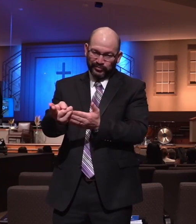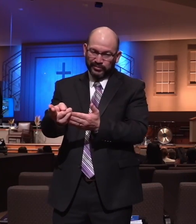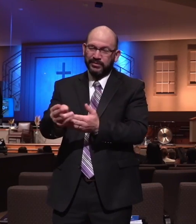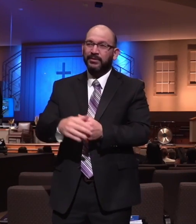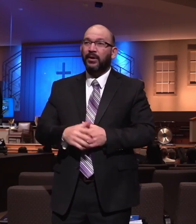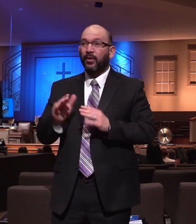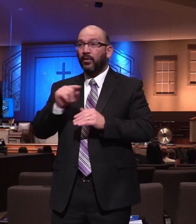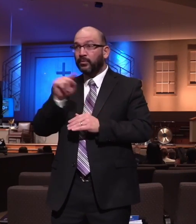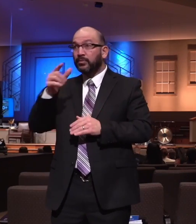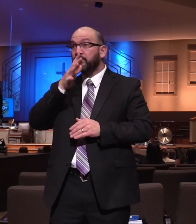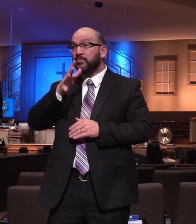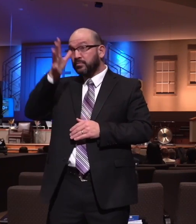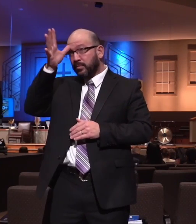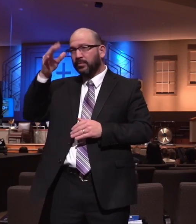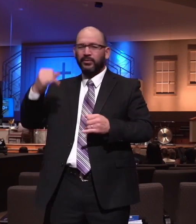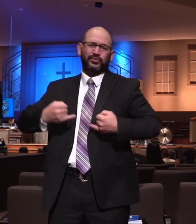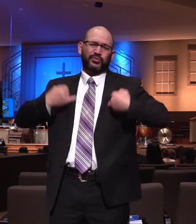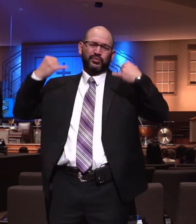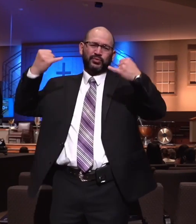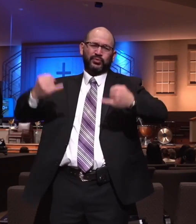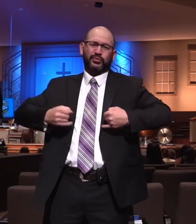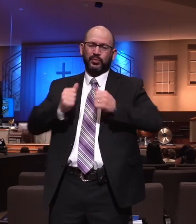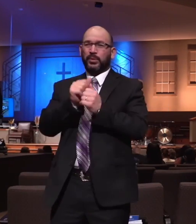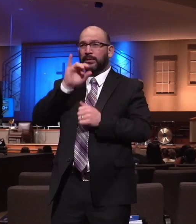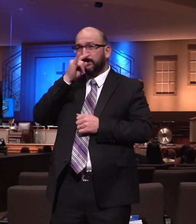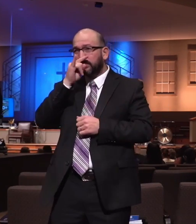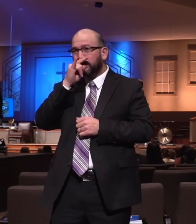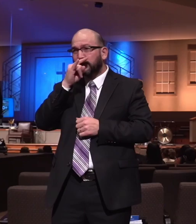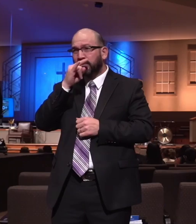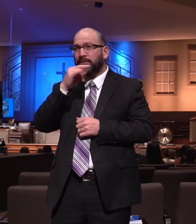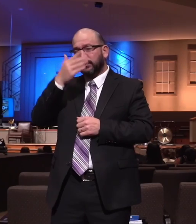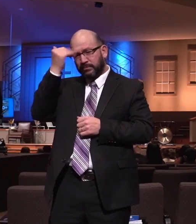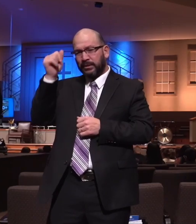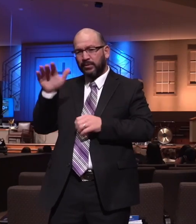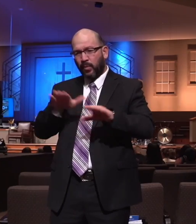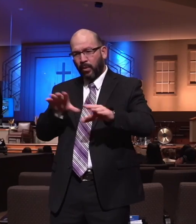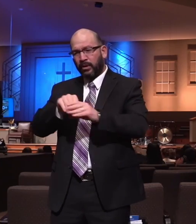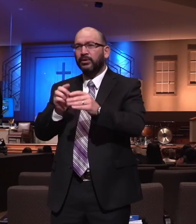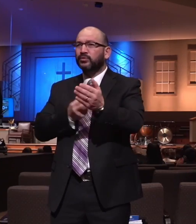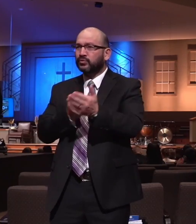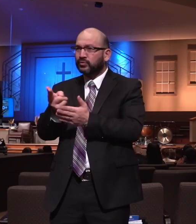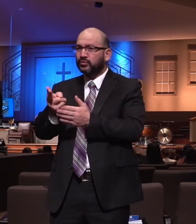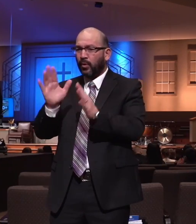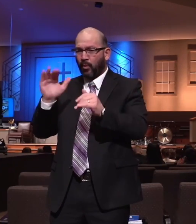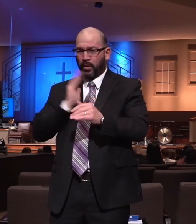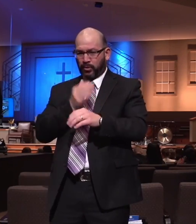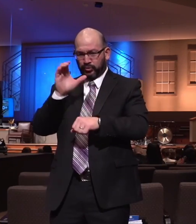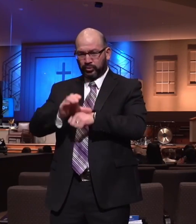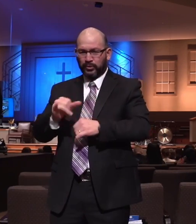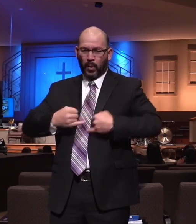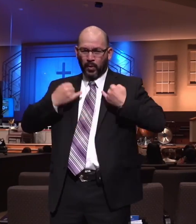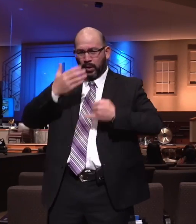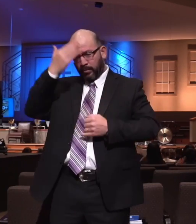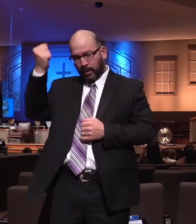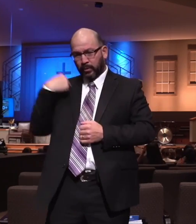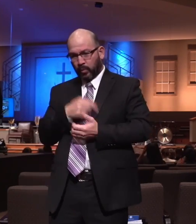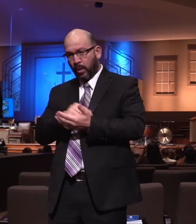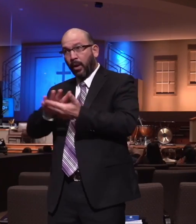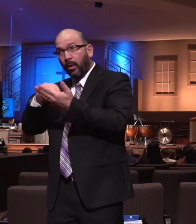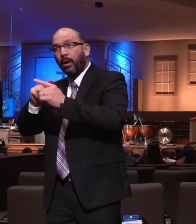hope you parents have a rejoicing season upcoming. And I pray that our church rejoices. Not just with what we're learning, but with the way